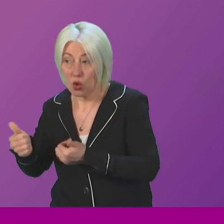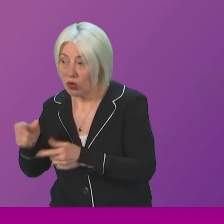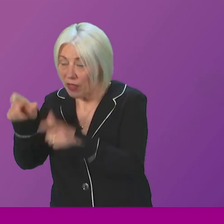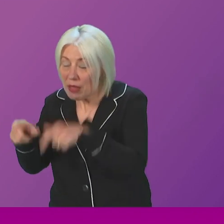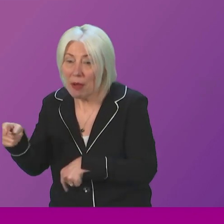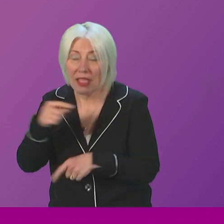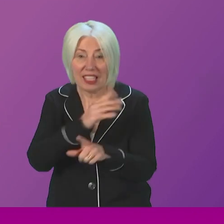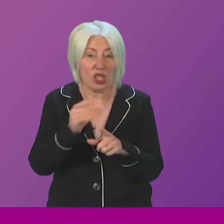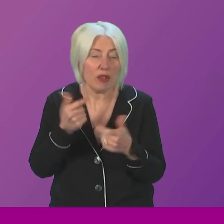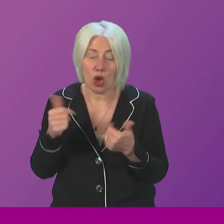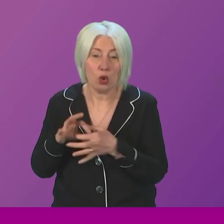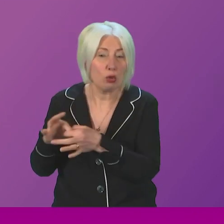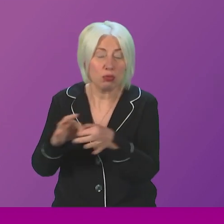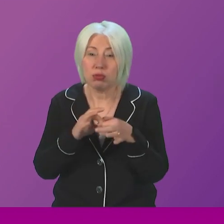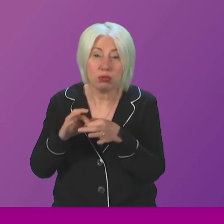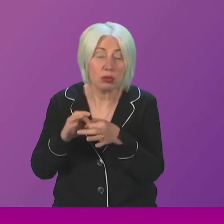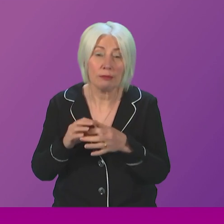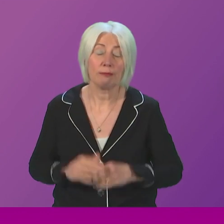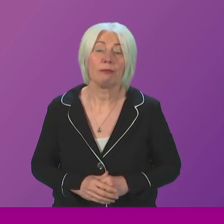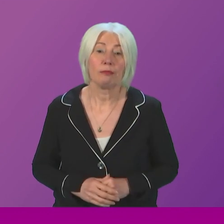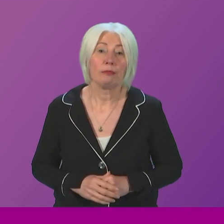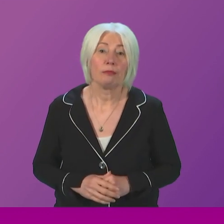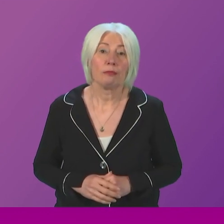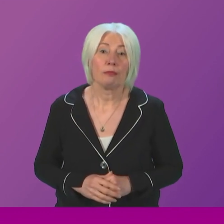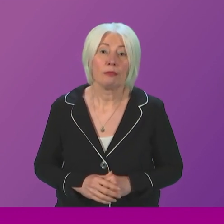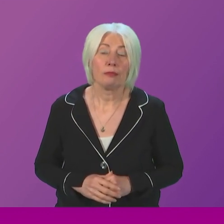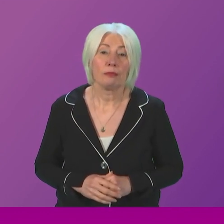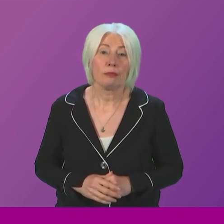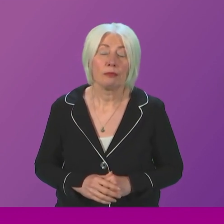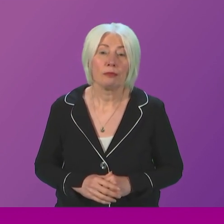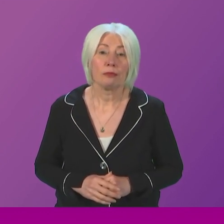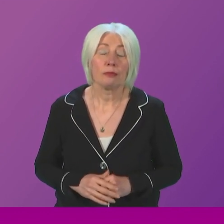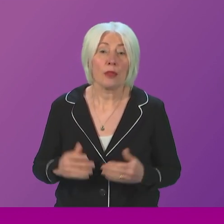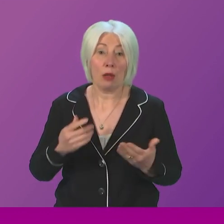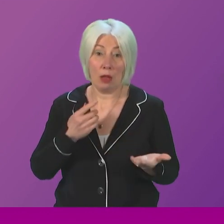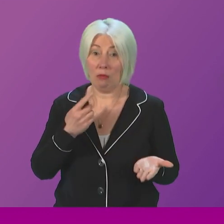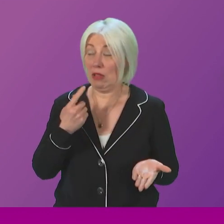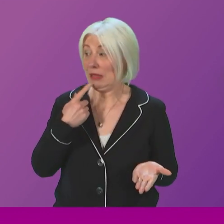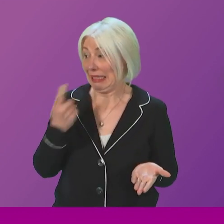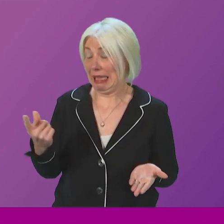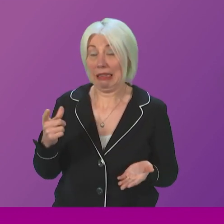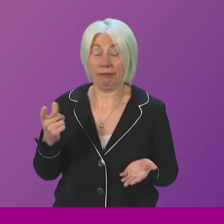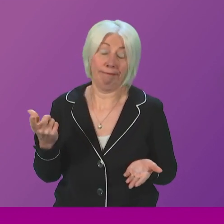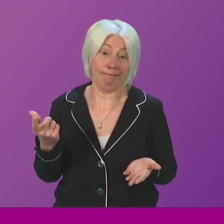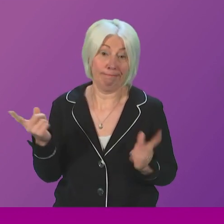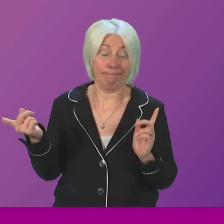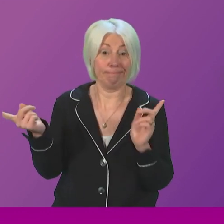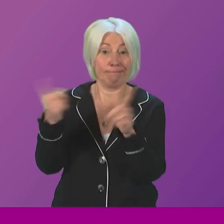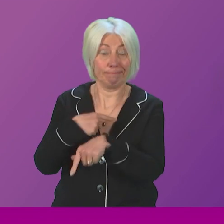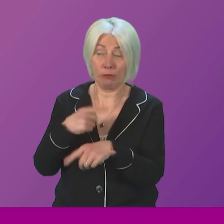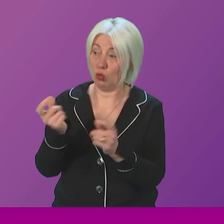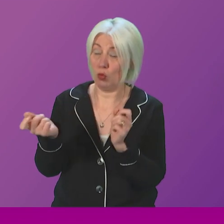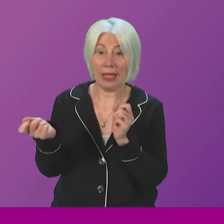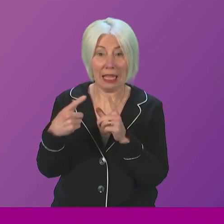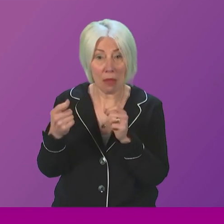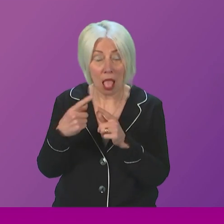he should look to raise. And what I would say to Douglas Ross in response to the emails